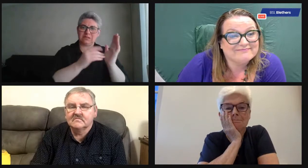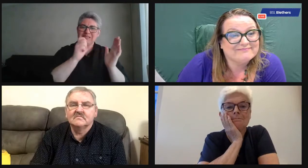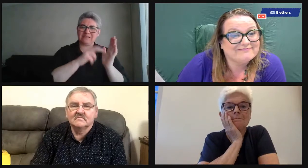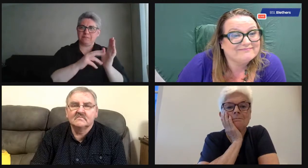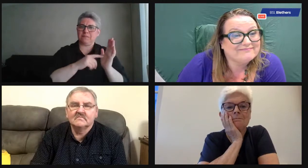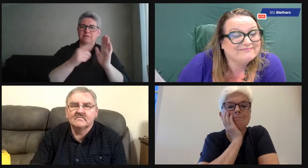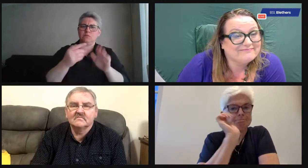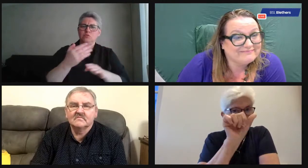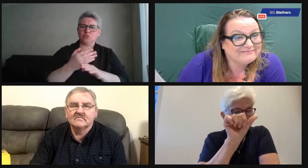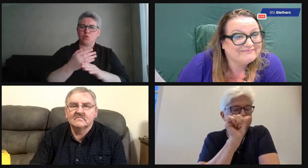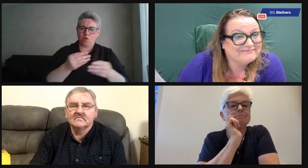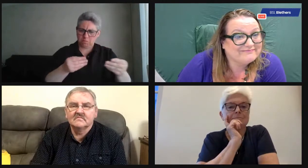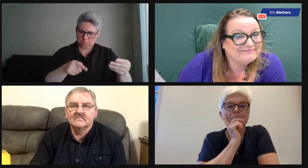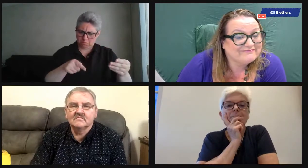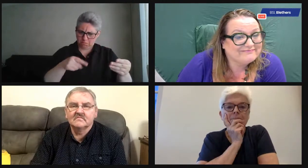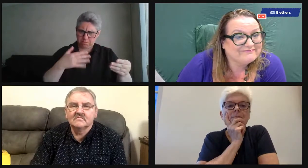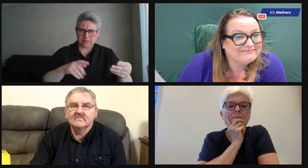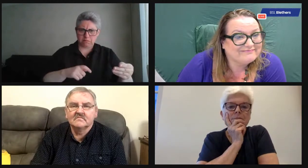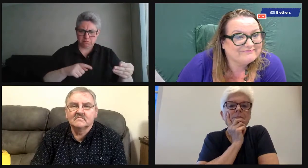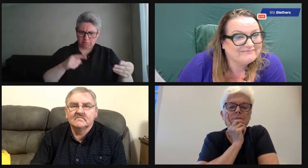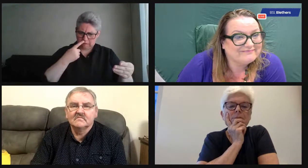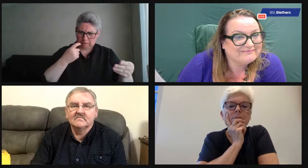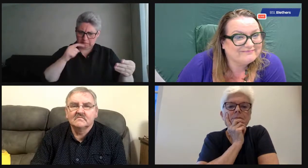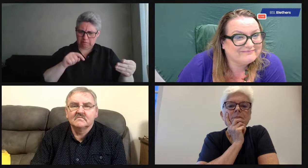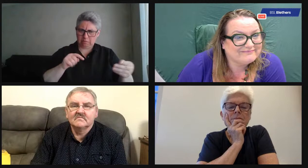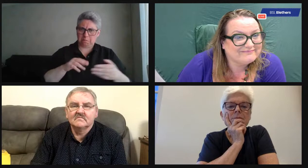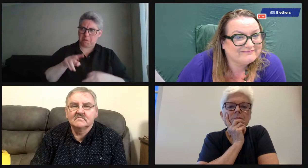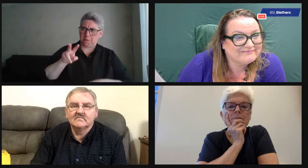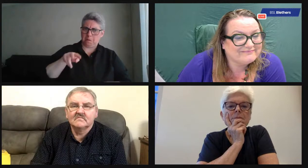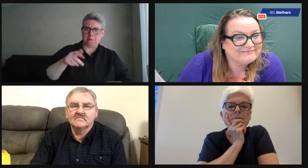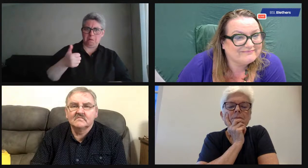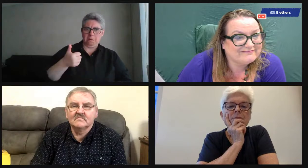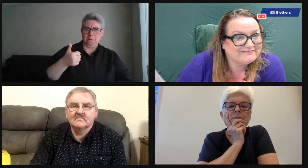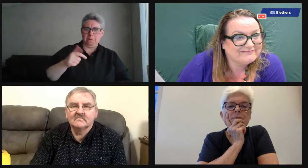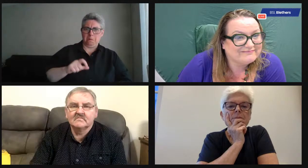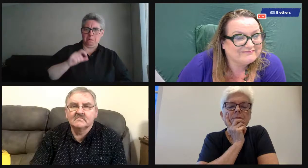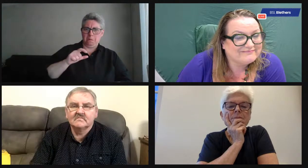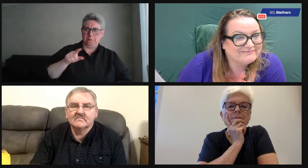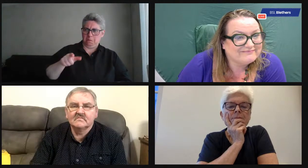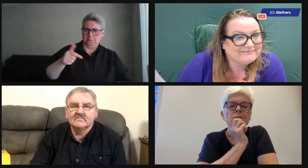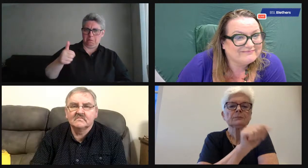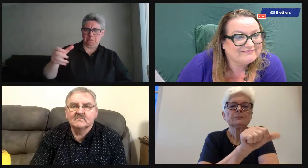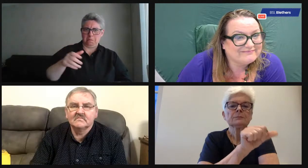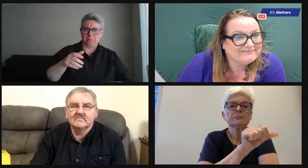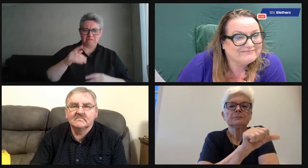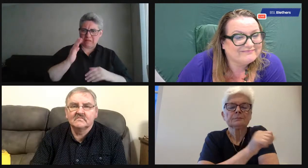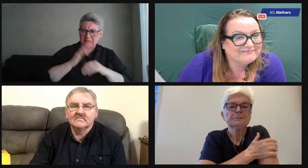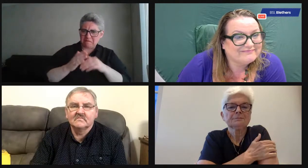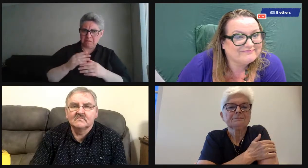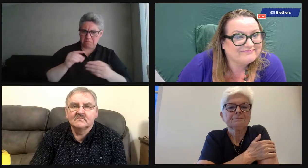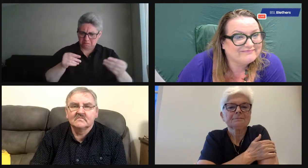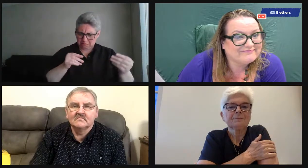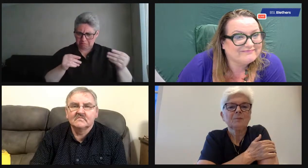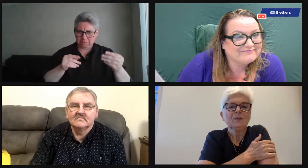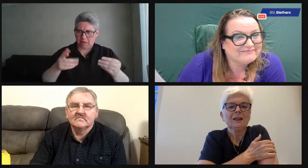I'd encourage young people to think about that. Yeah. So it looks like you've done lots of things and it shows the kind of person you are,